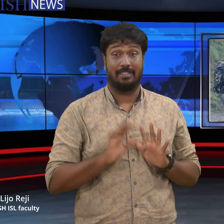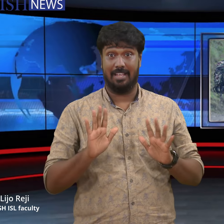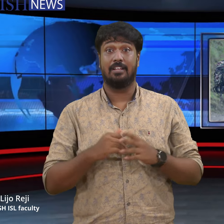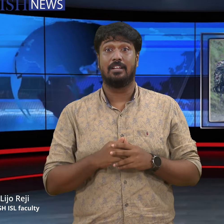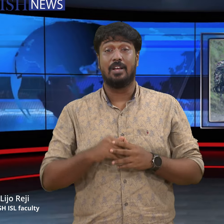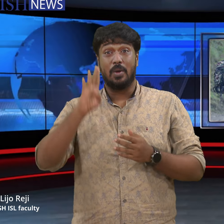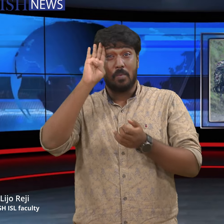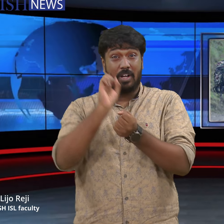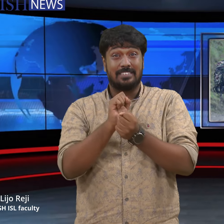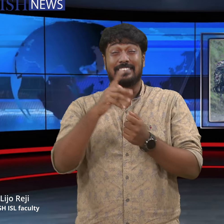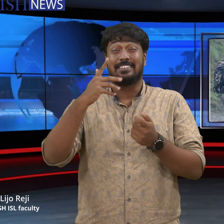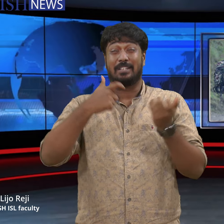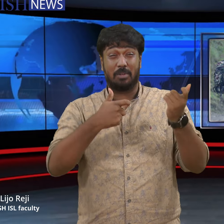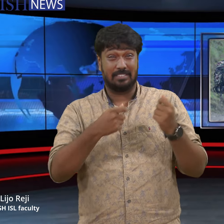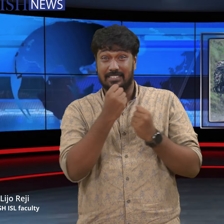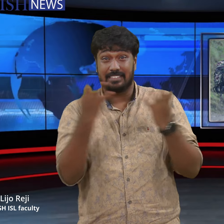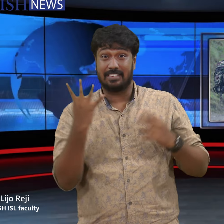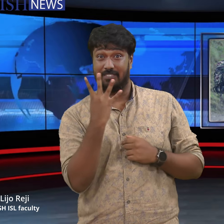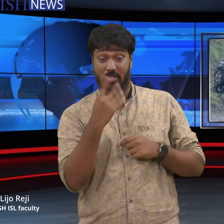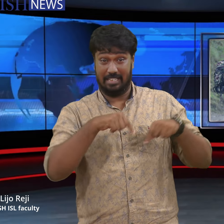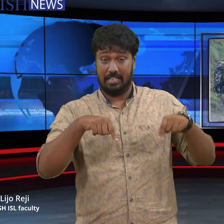casualties among civilians and security forces.